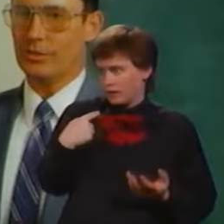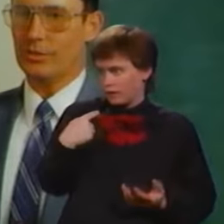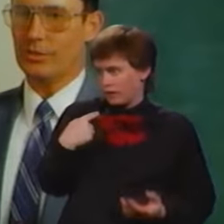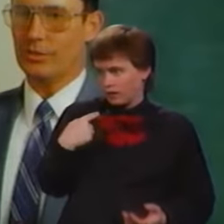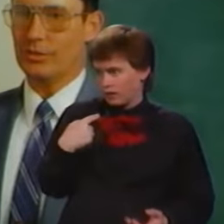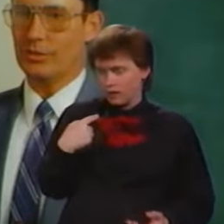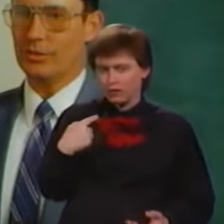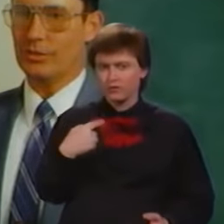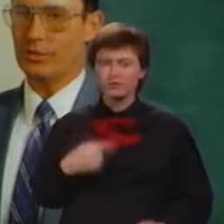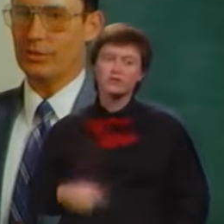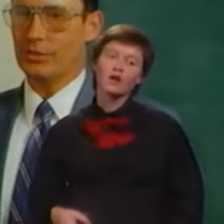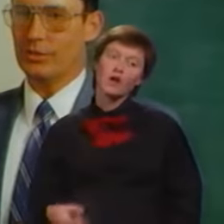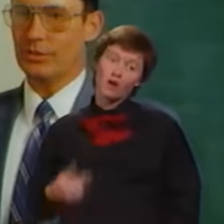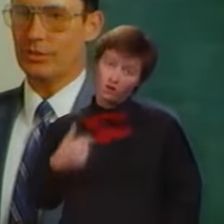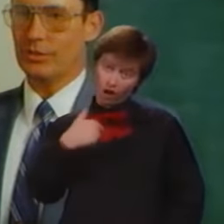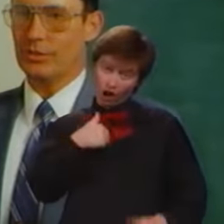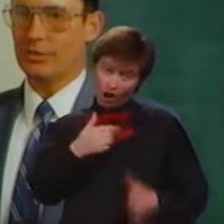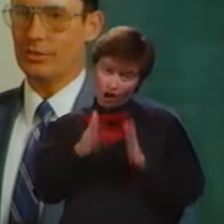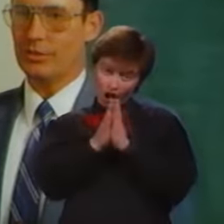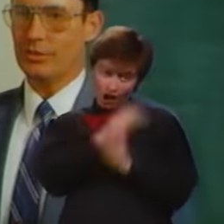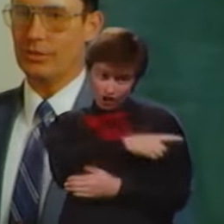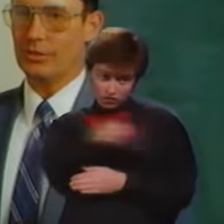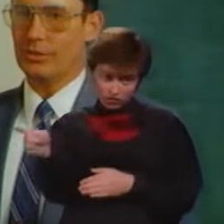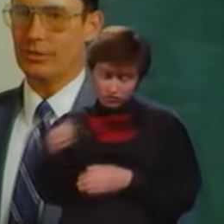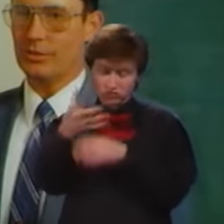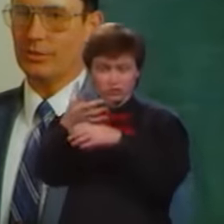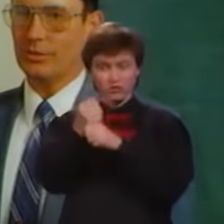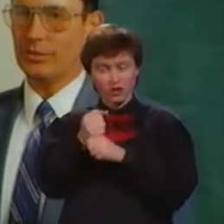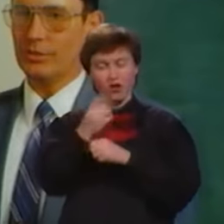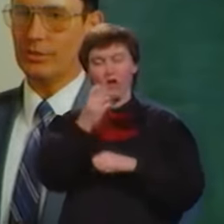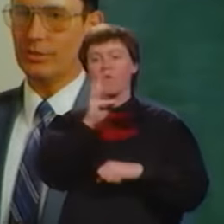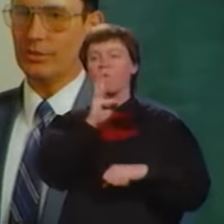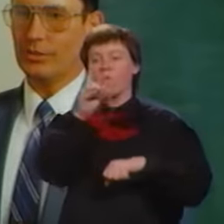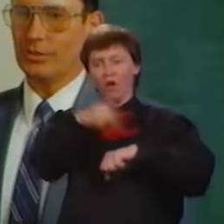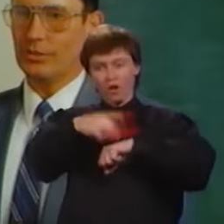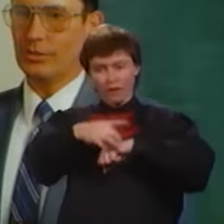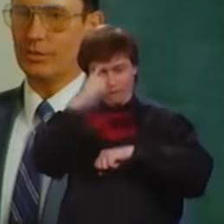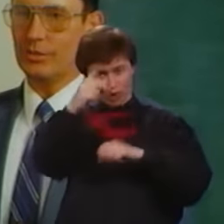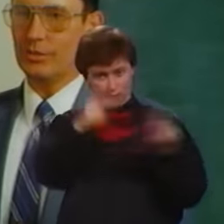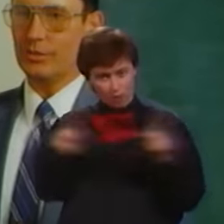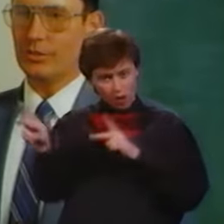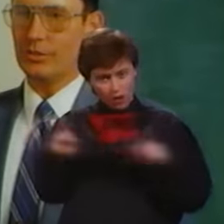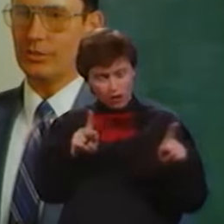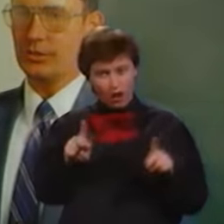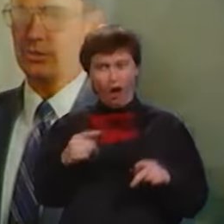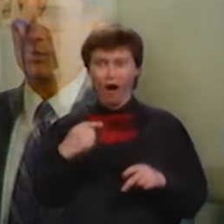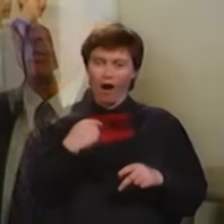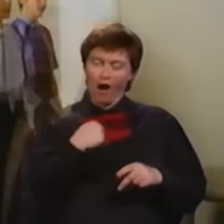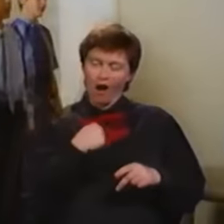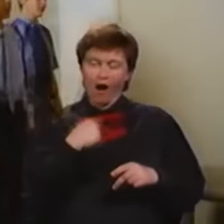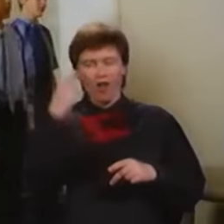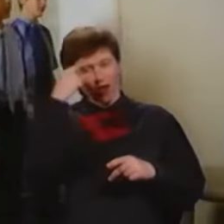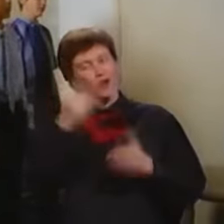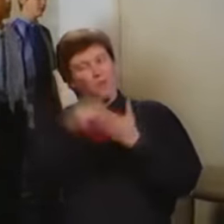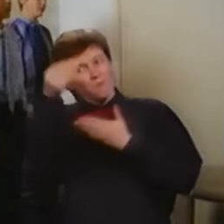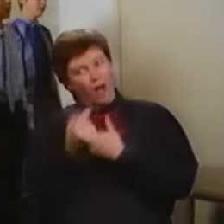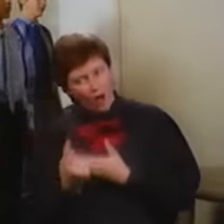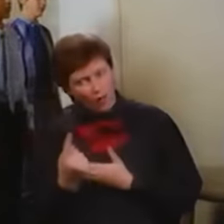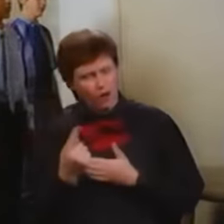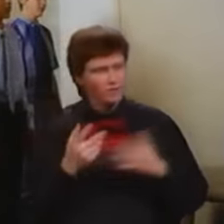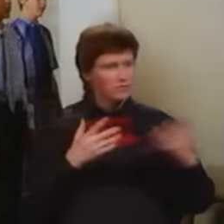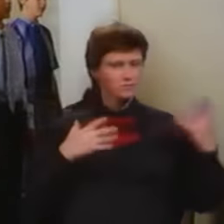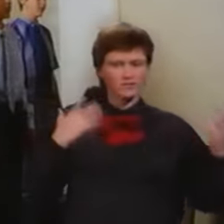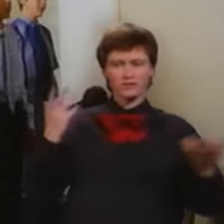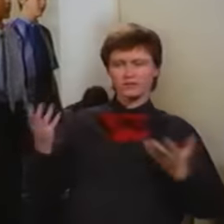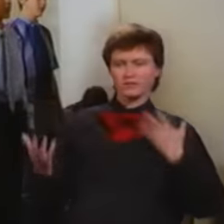Look, when I asked you to get a watermelon for the party, I thought you'd buy one. Well, we didn't have the money to